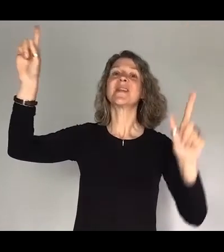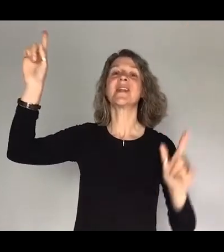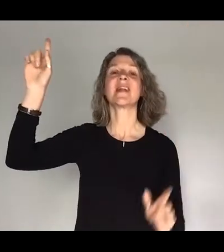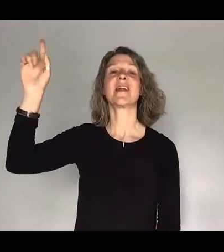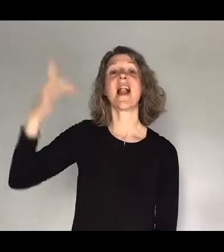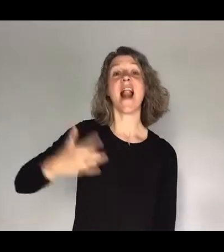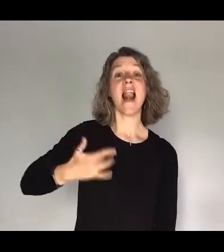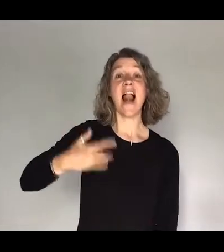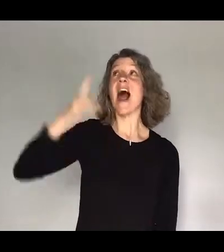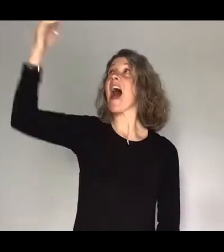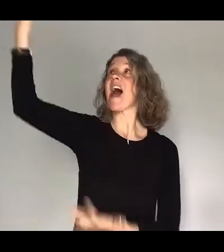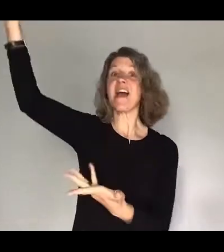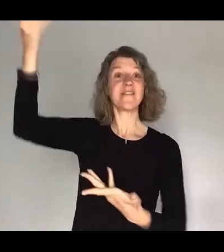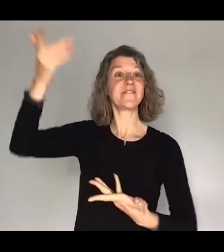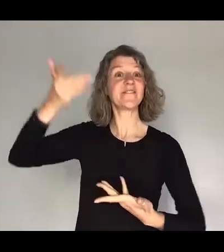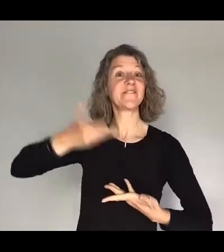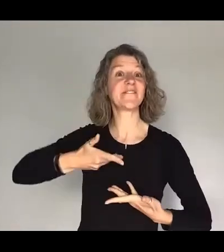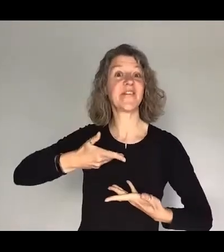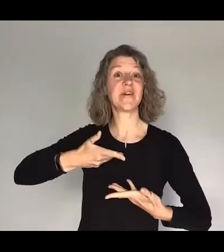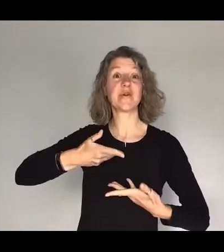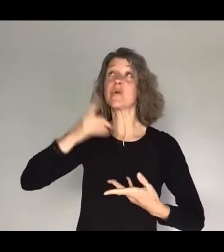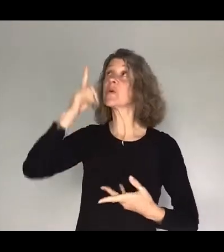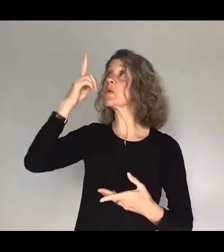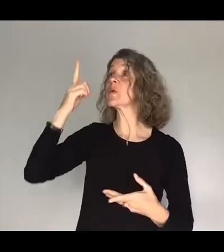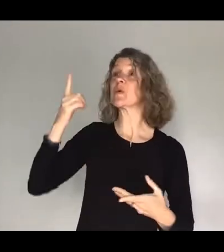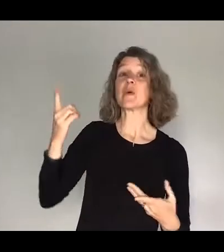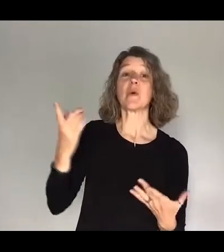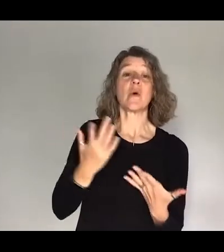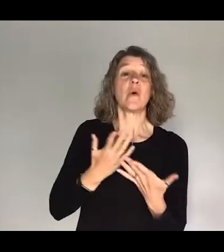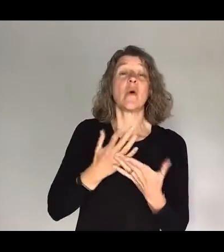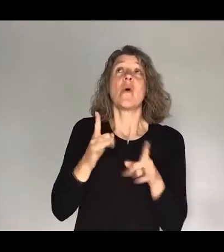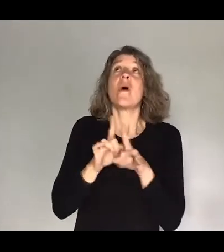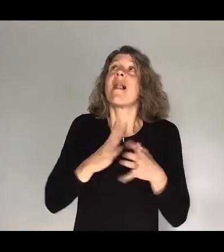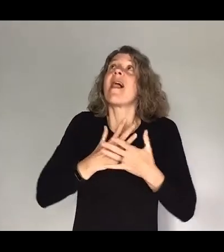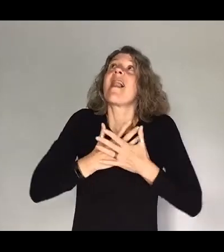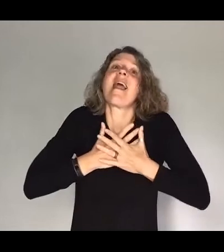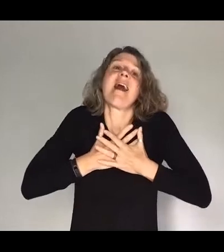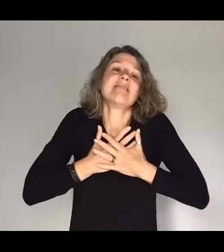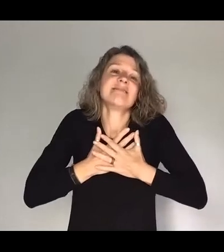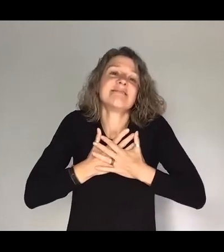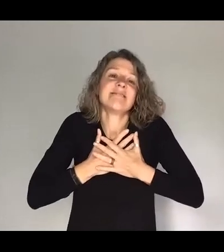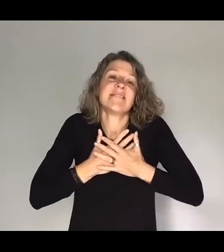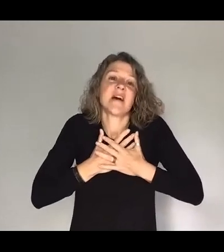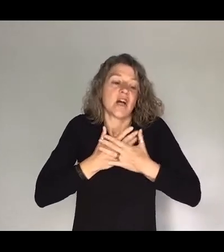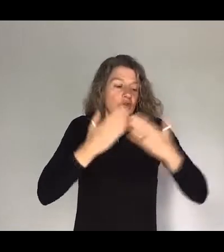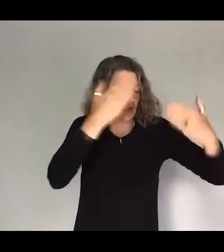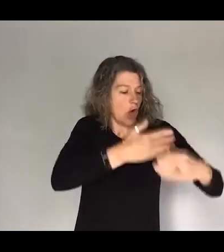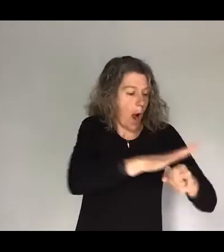you bring life. You are love, you bring light to